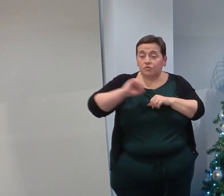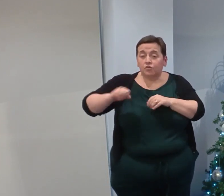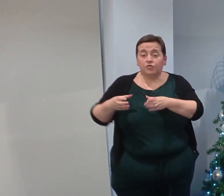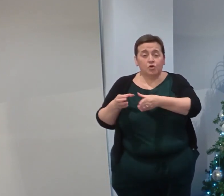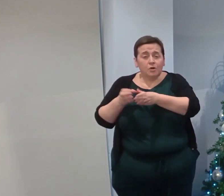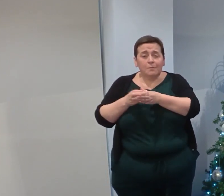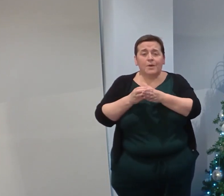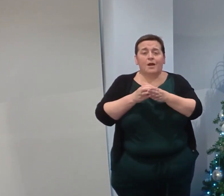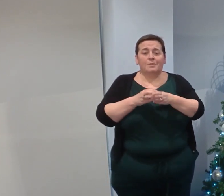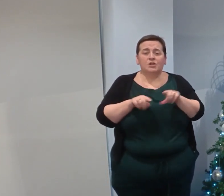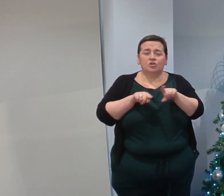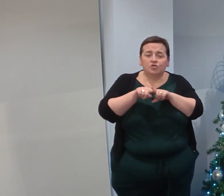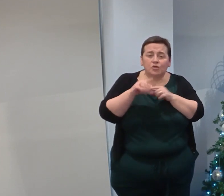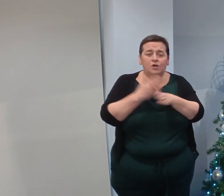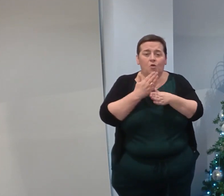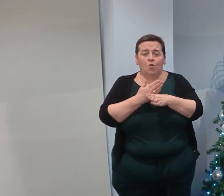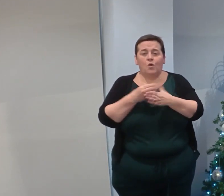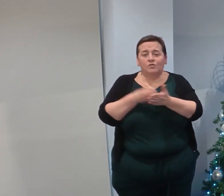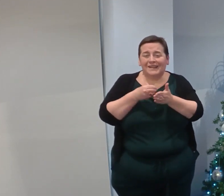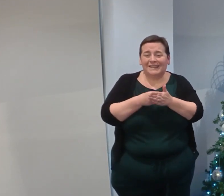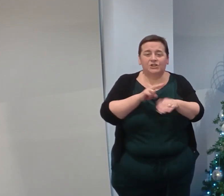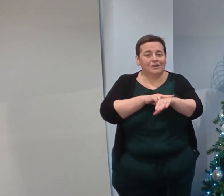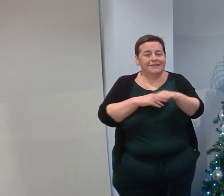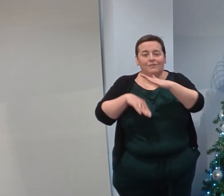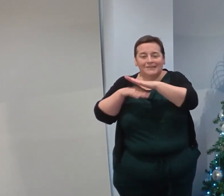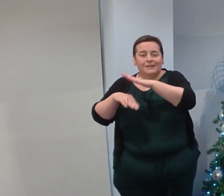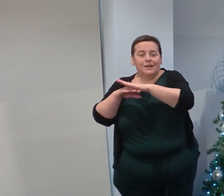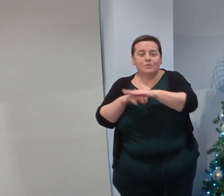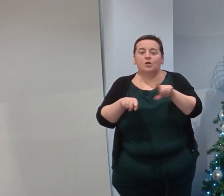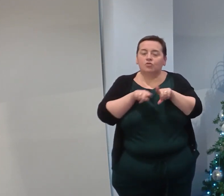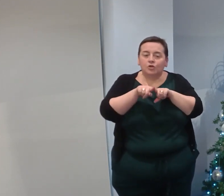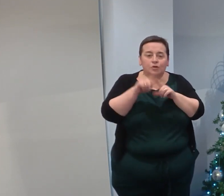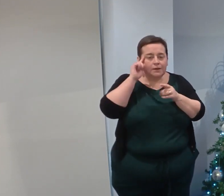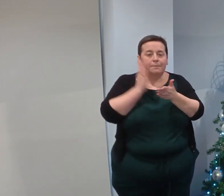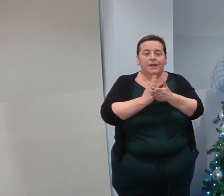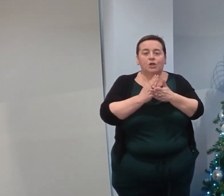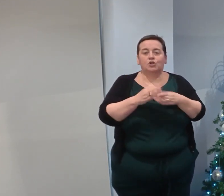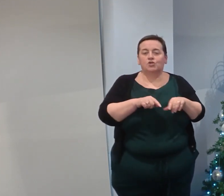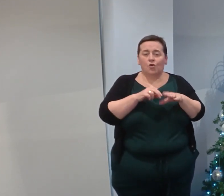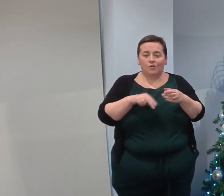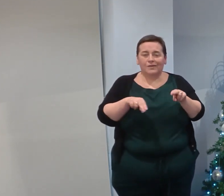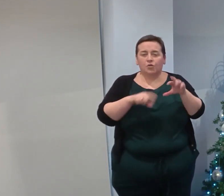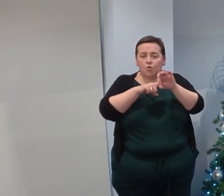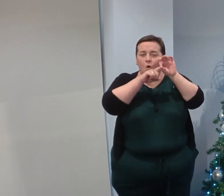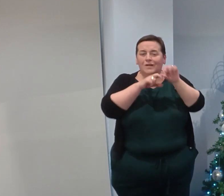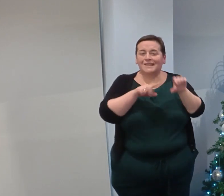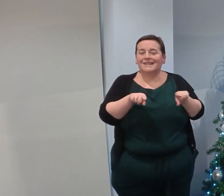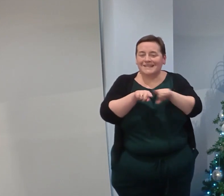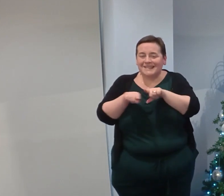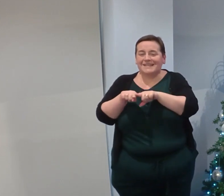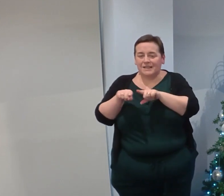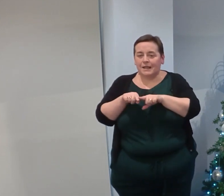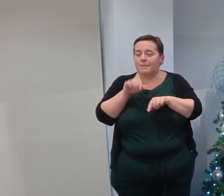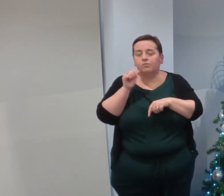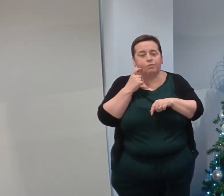and staffing limits whilst maintaining those standards and quality. And that's not always easy to do. I'd like to thank